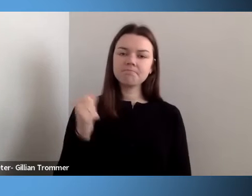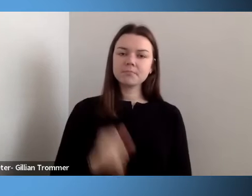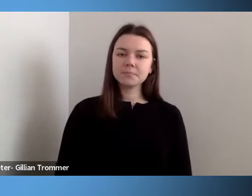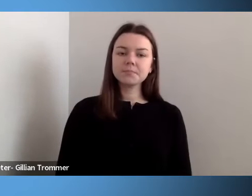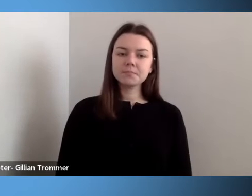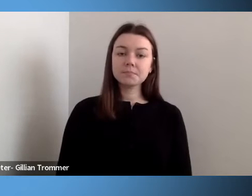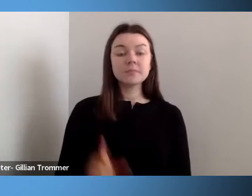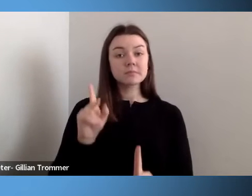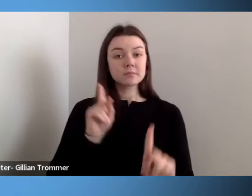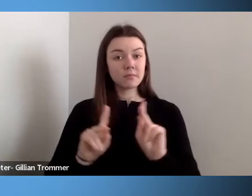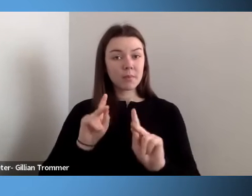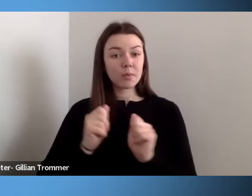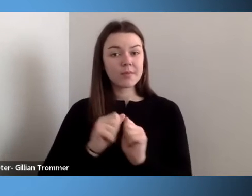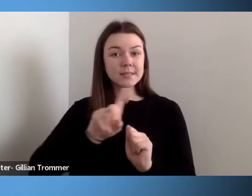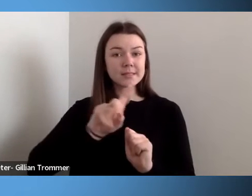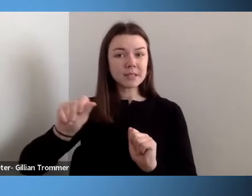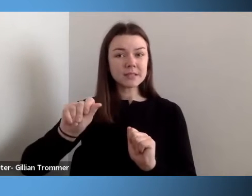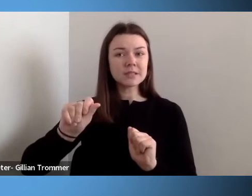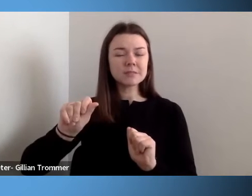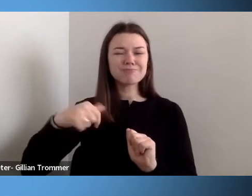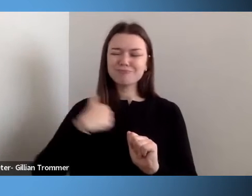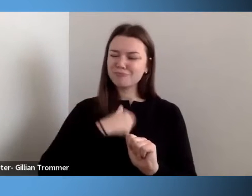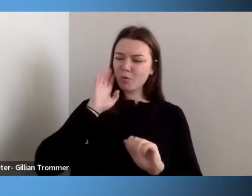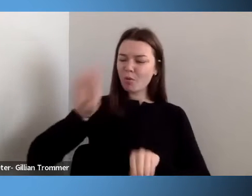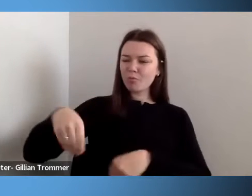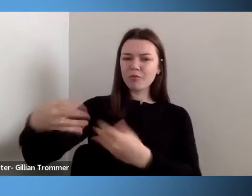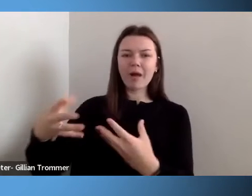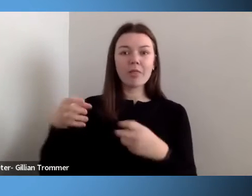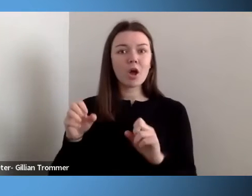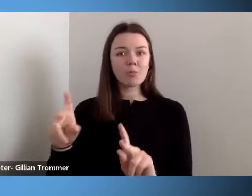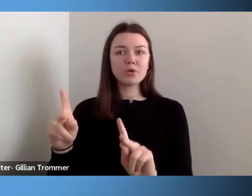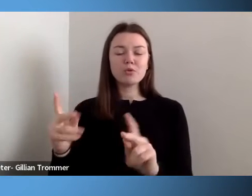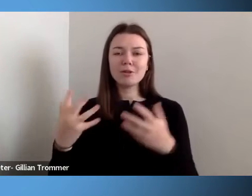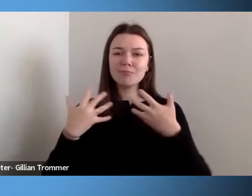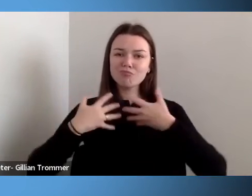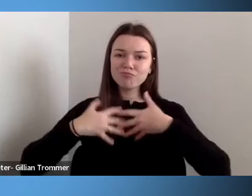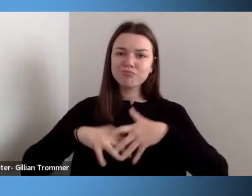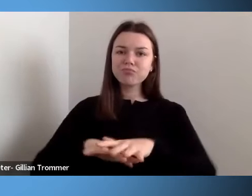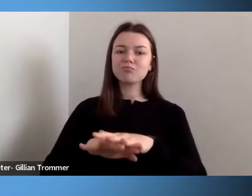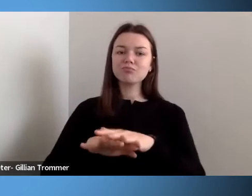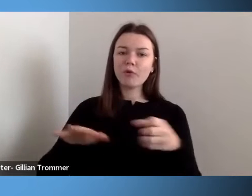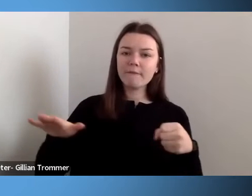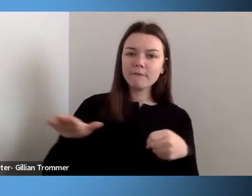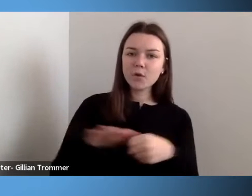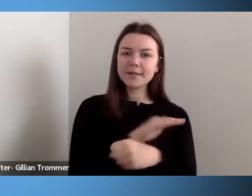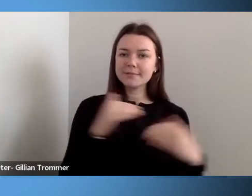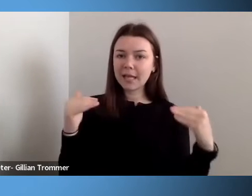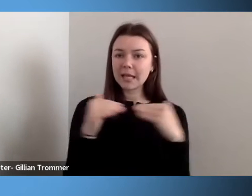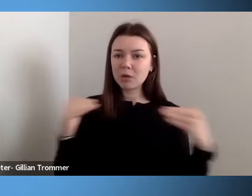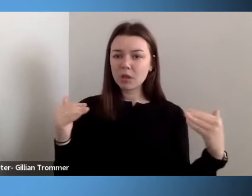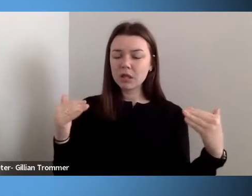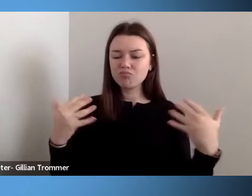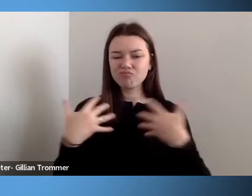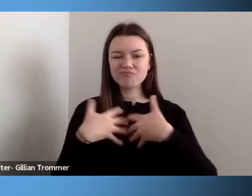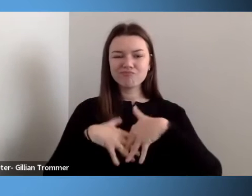the opportunity to be blended fully and equally into that rich mosaic